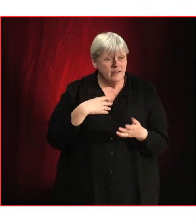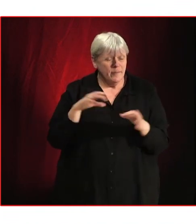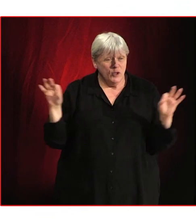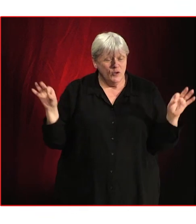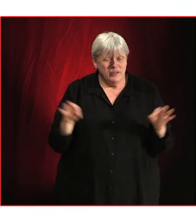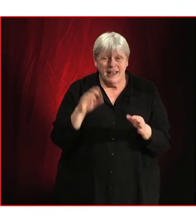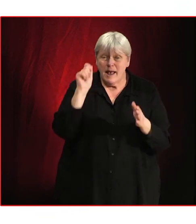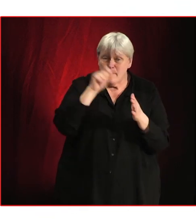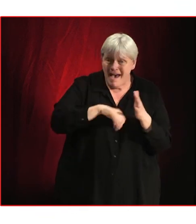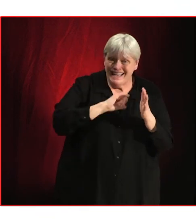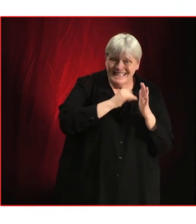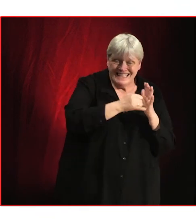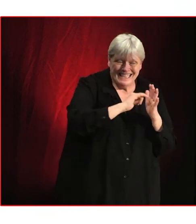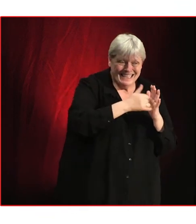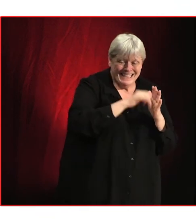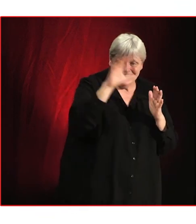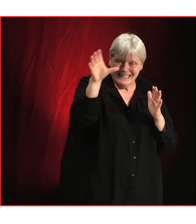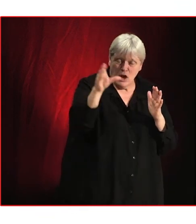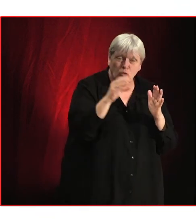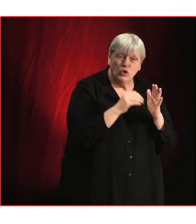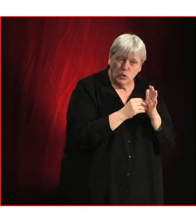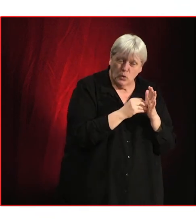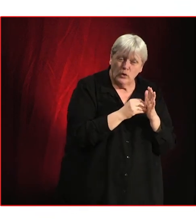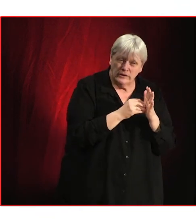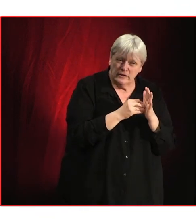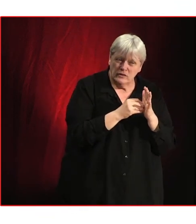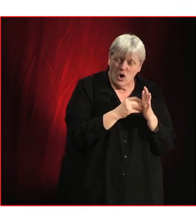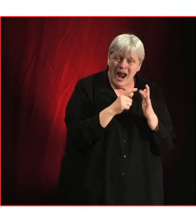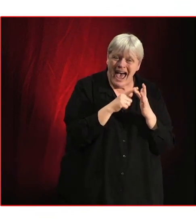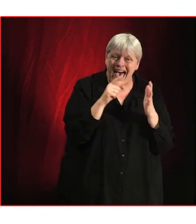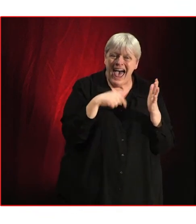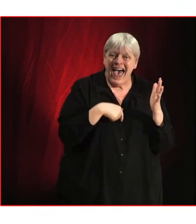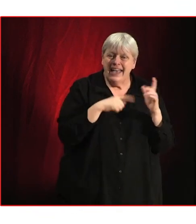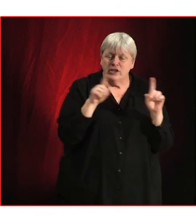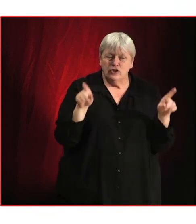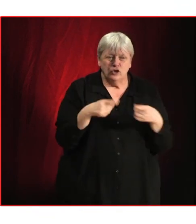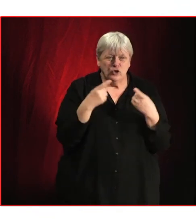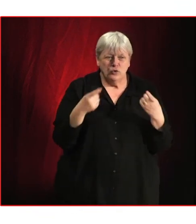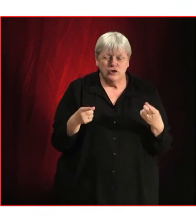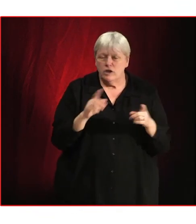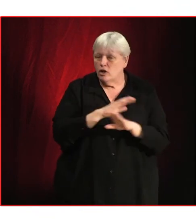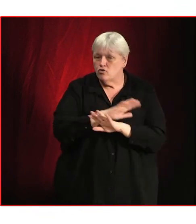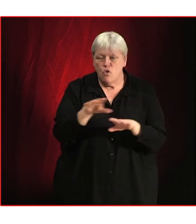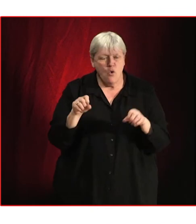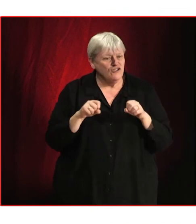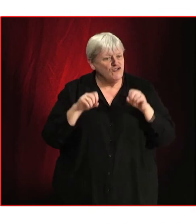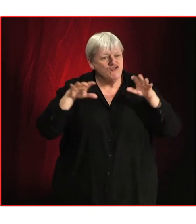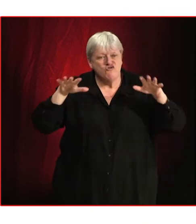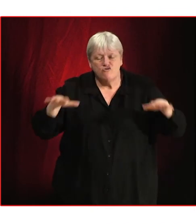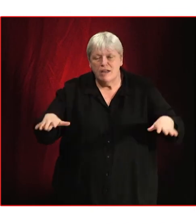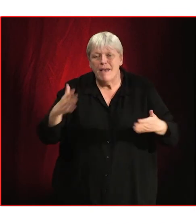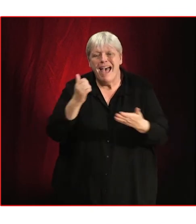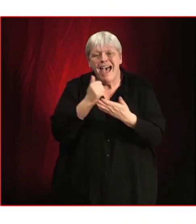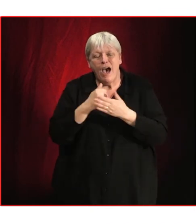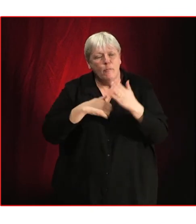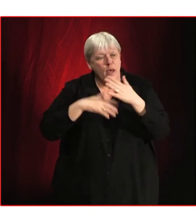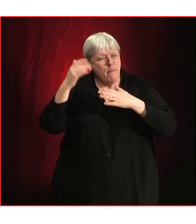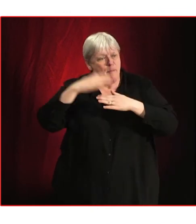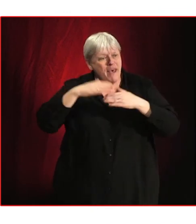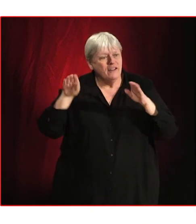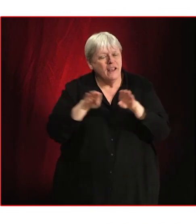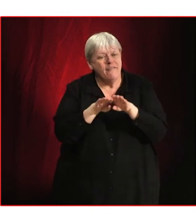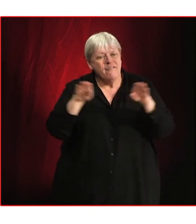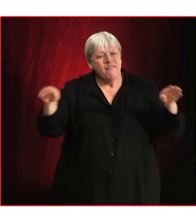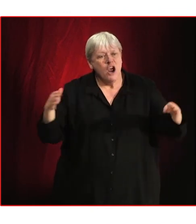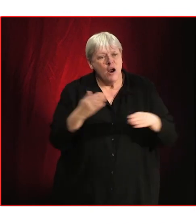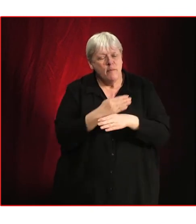download the actual songs via Bandcamp or iTunes, do anything but streaming, and help build a fairer community of practice for our